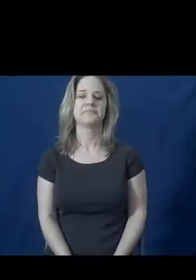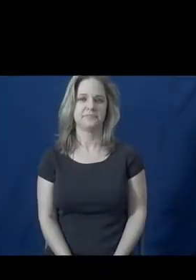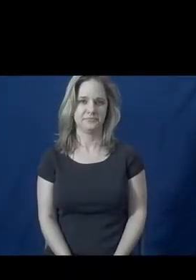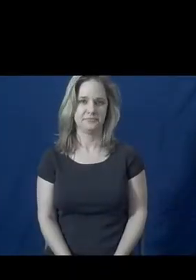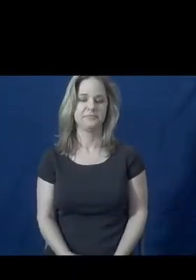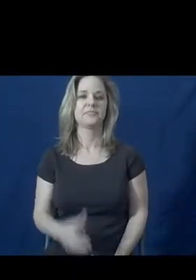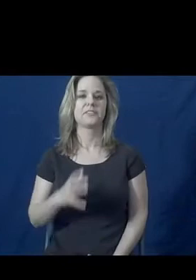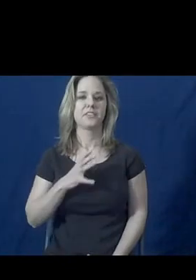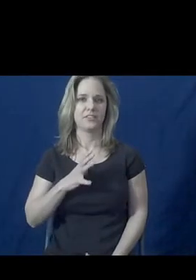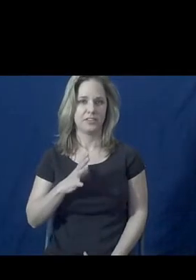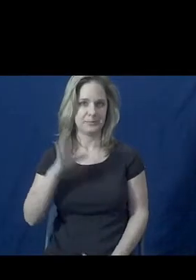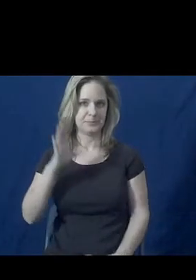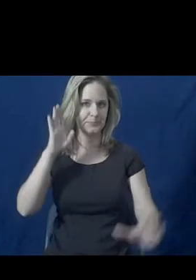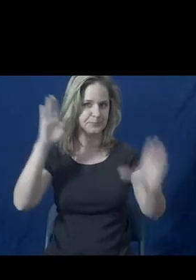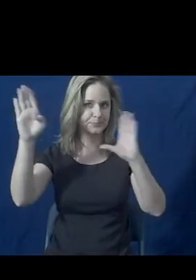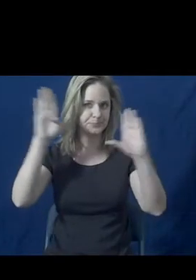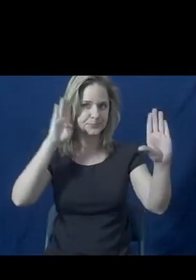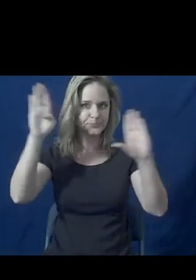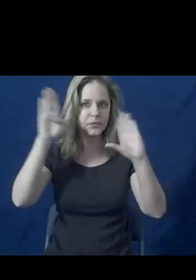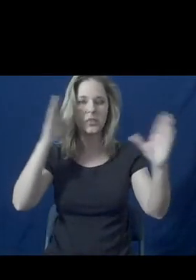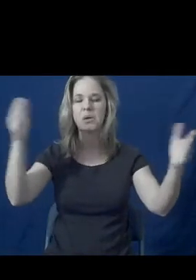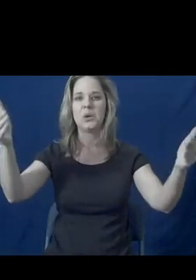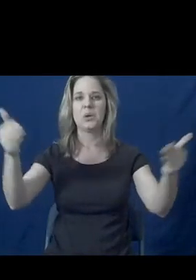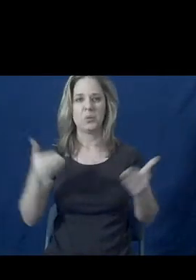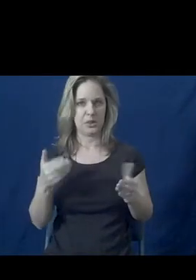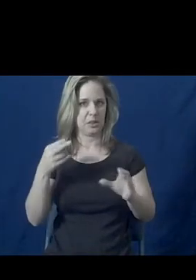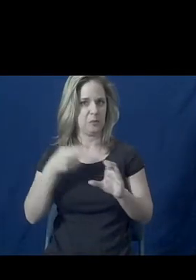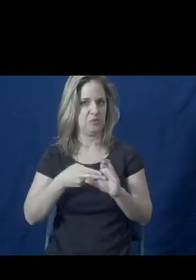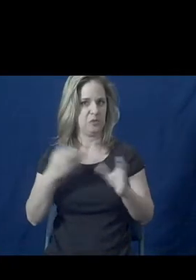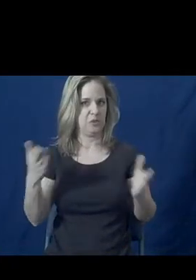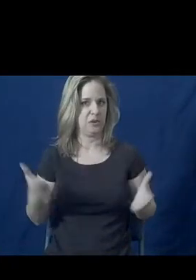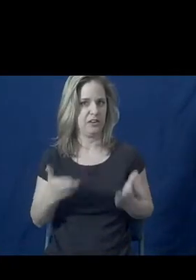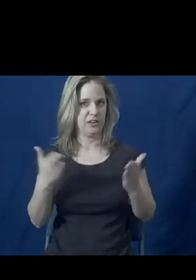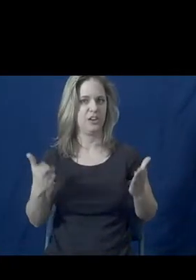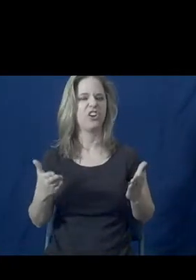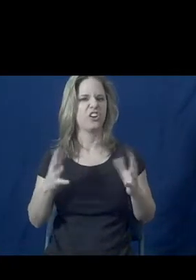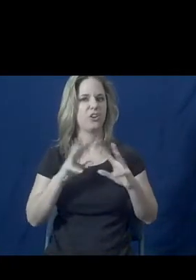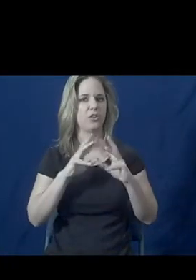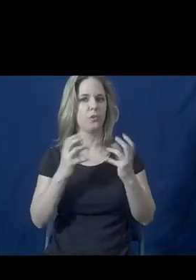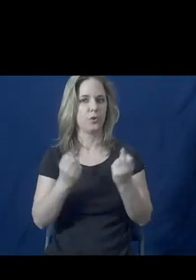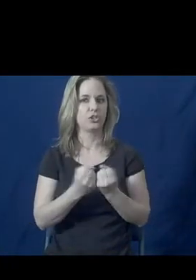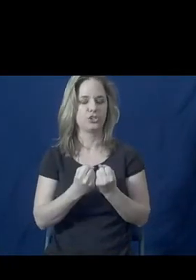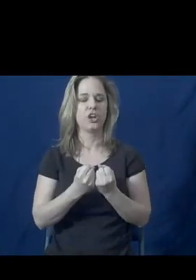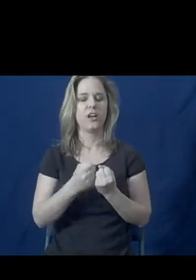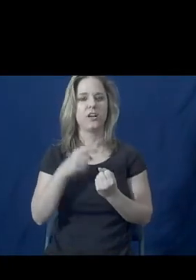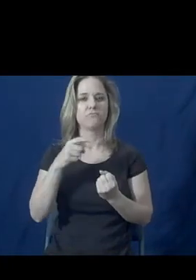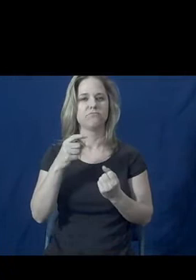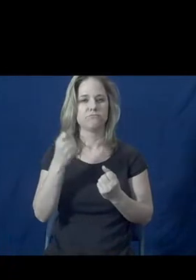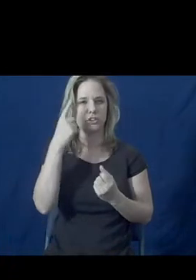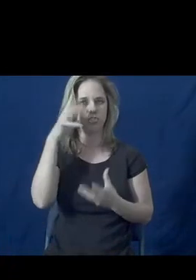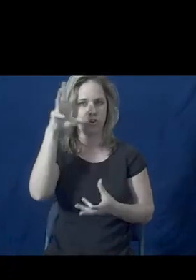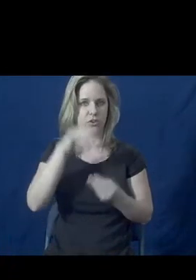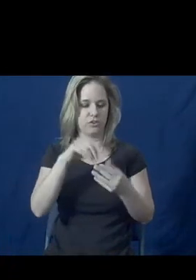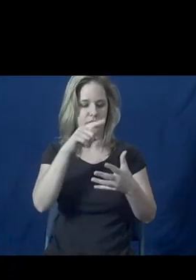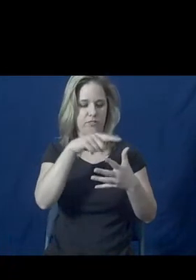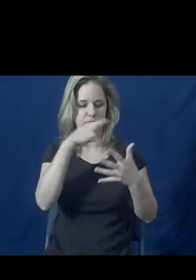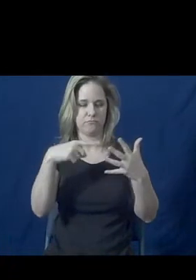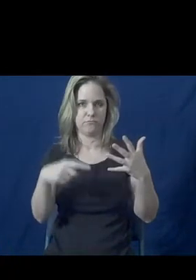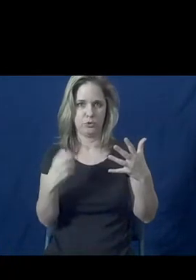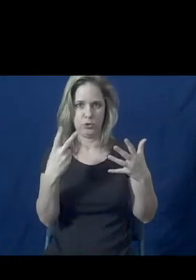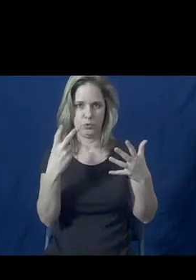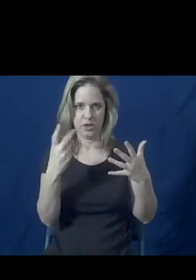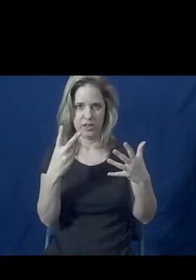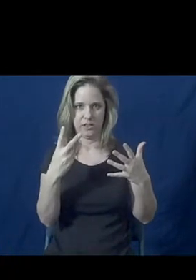Okay, so I'd like to welcome everyone who's here today joining us for this session of our 12-part